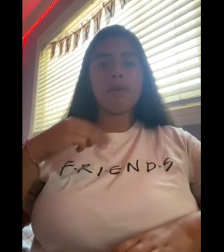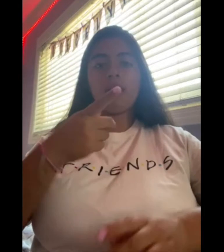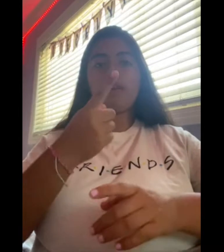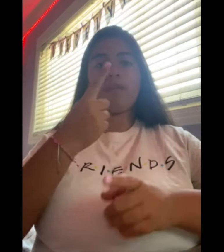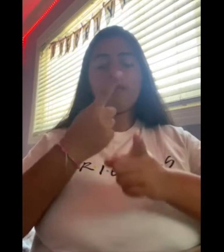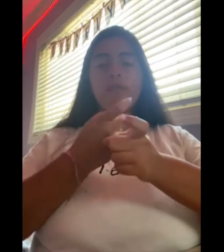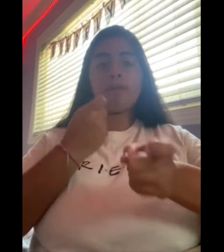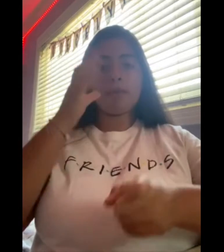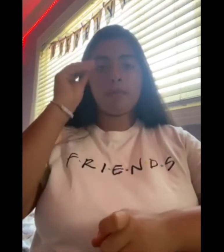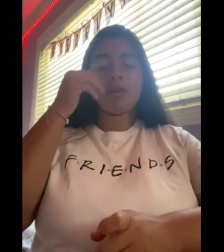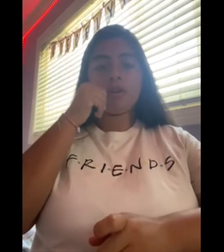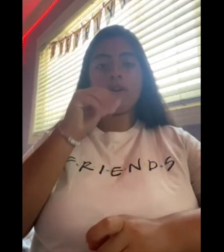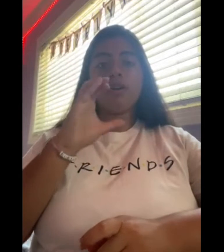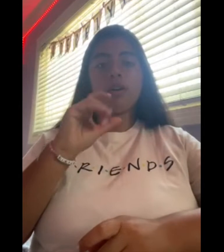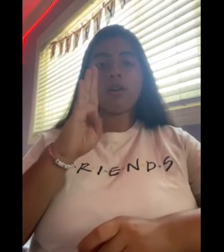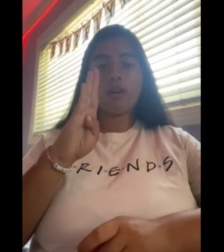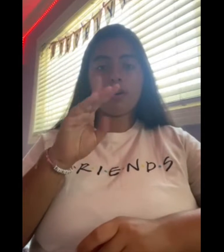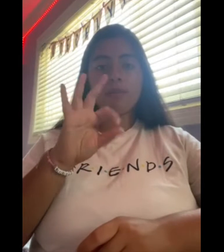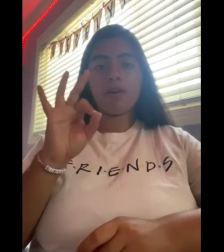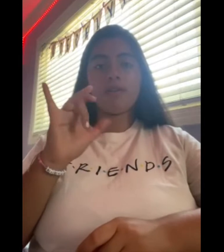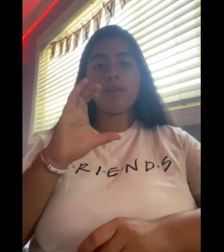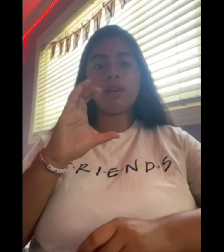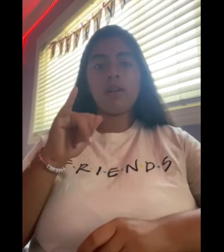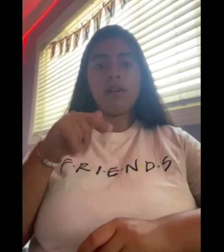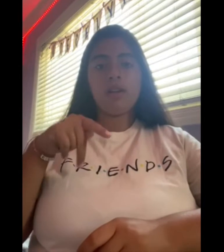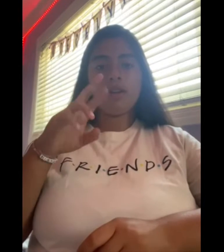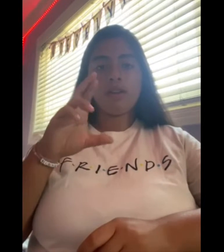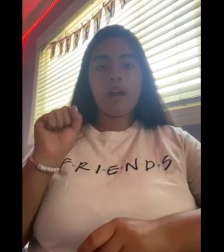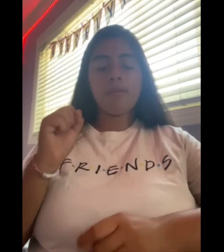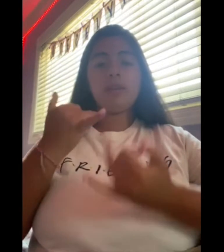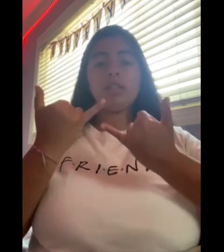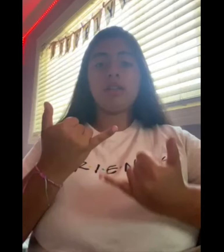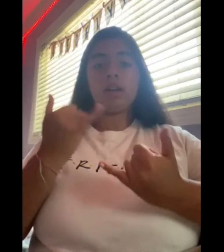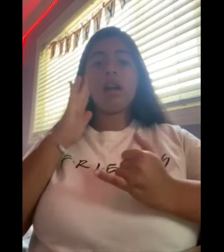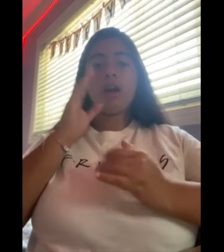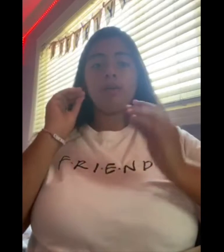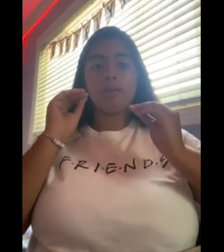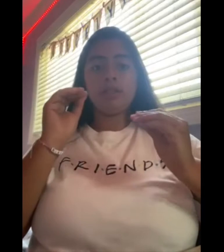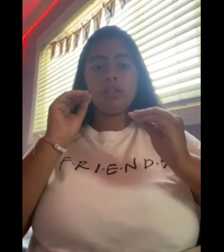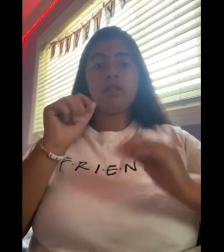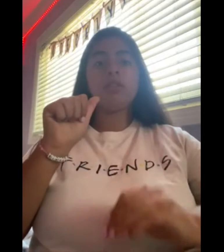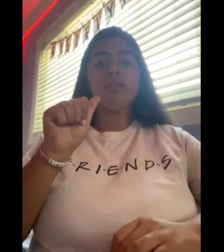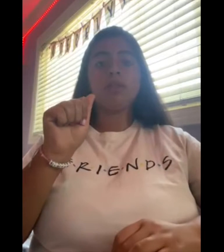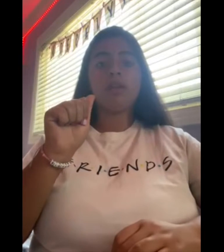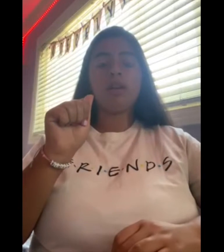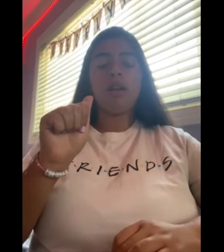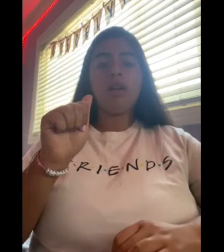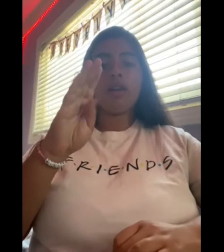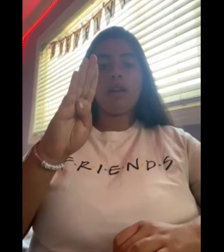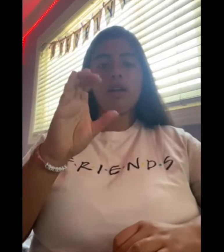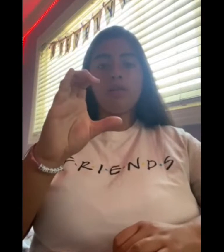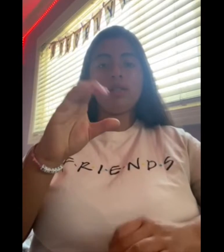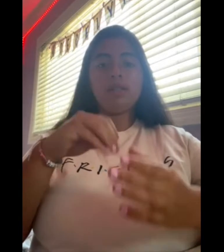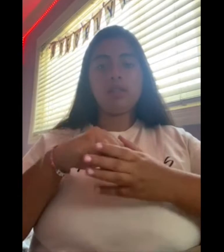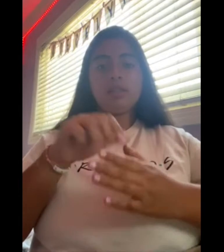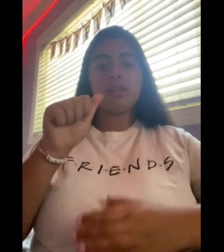from the Boys and Girls Club of Lifes. Today I will be teaching you the ABCs and